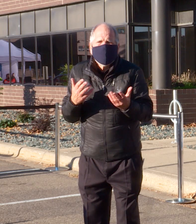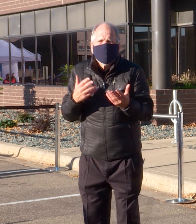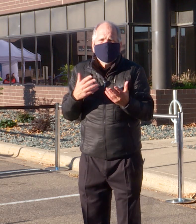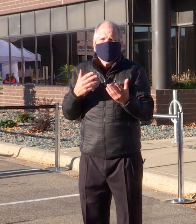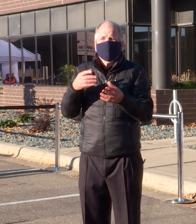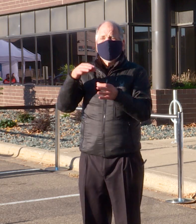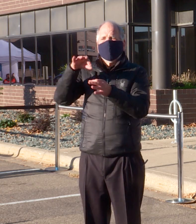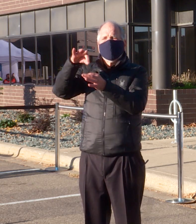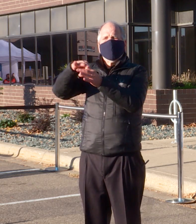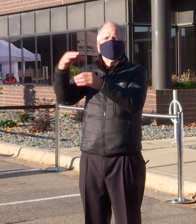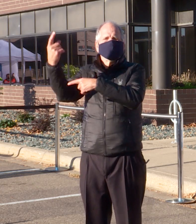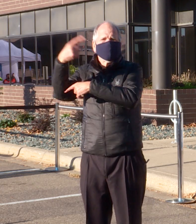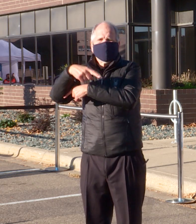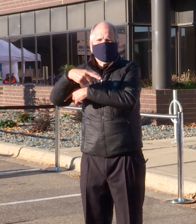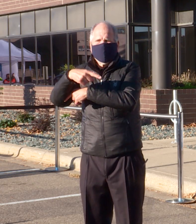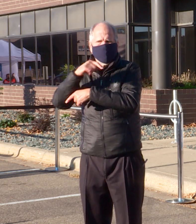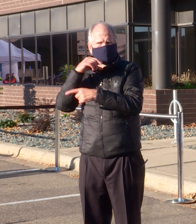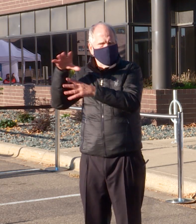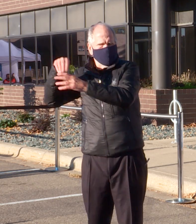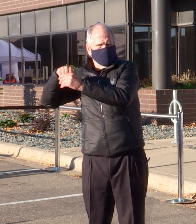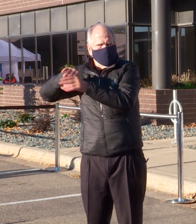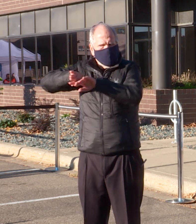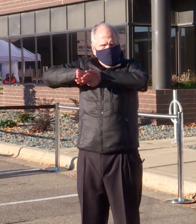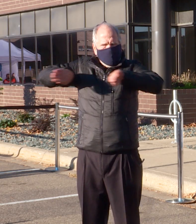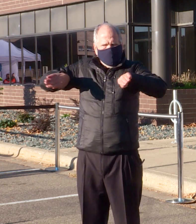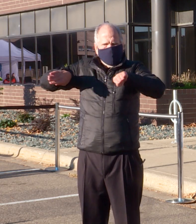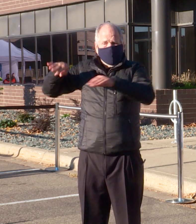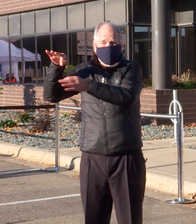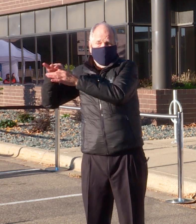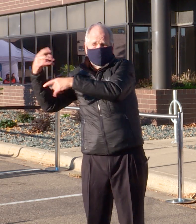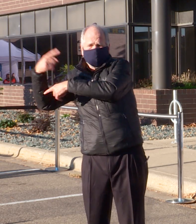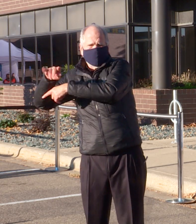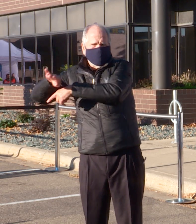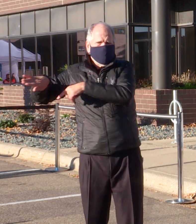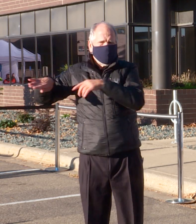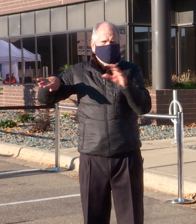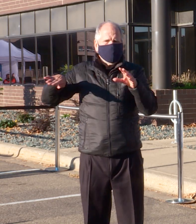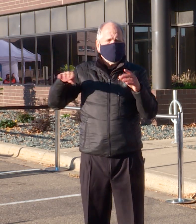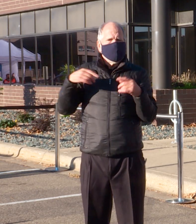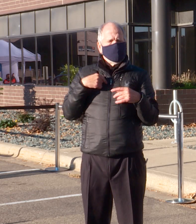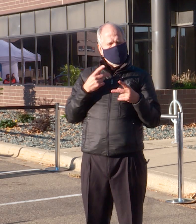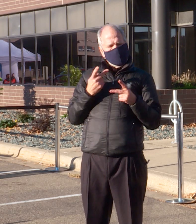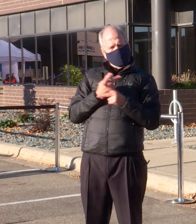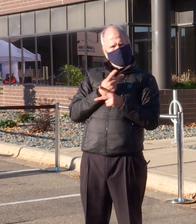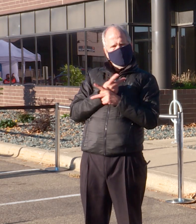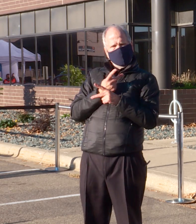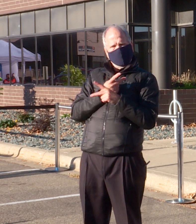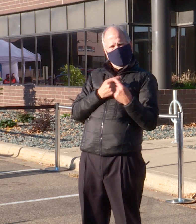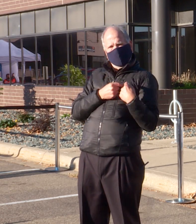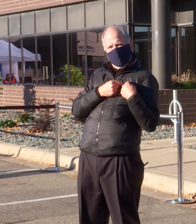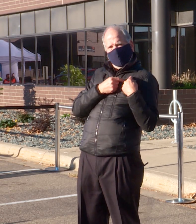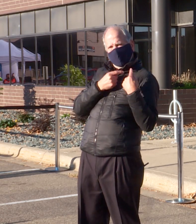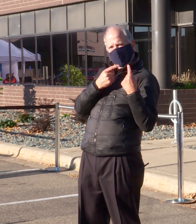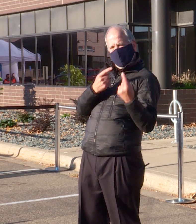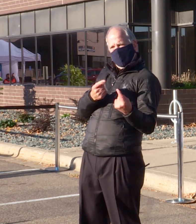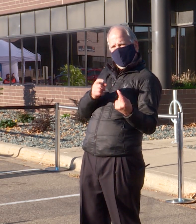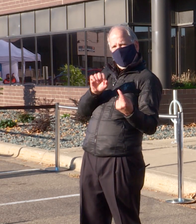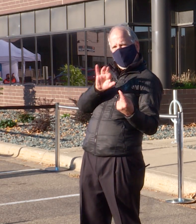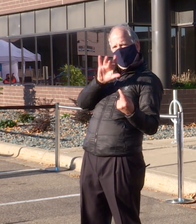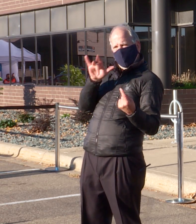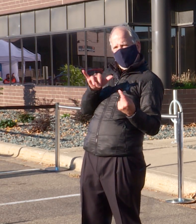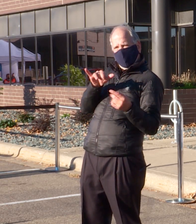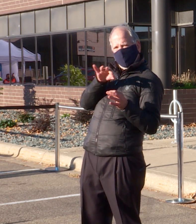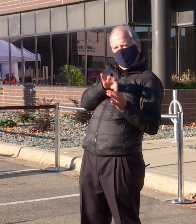Each night, the elections division has provided a statistical snapshot on social media for that day's early turnout. As of last